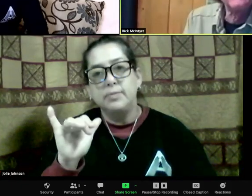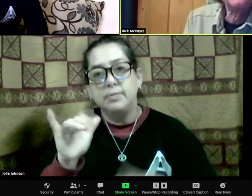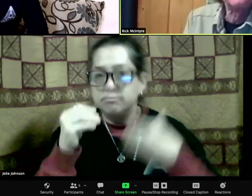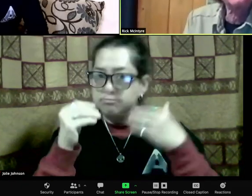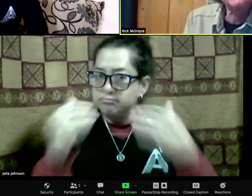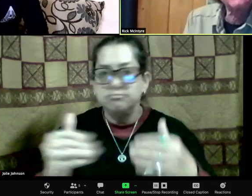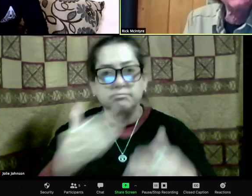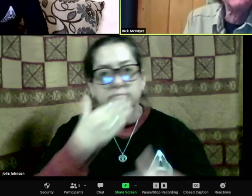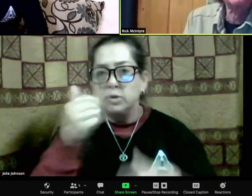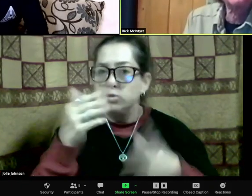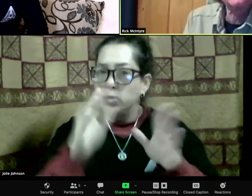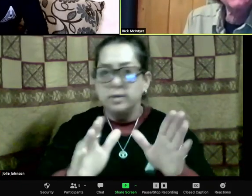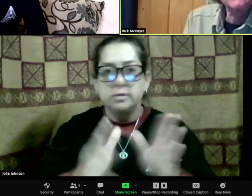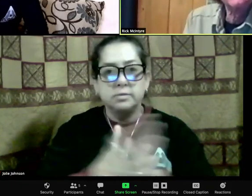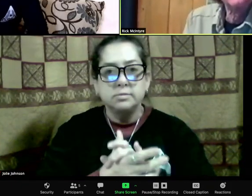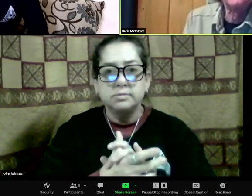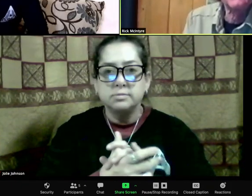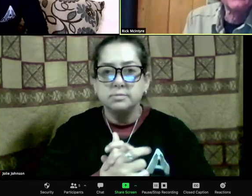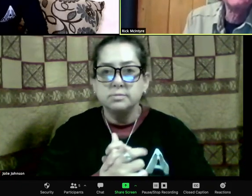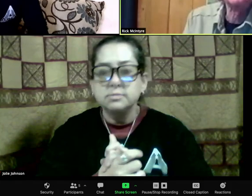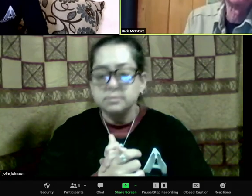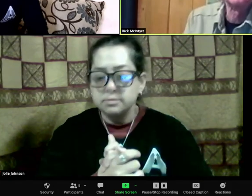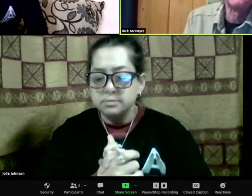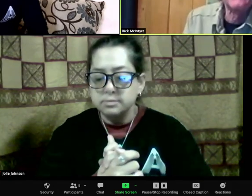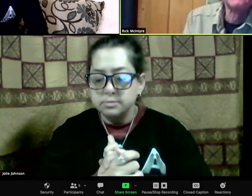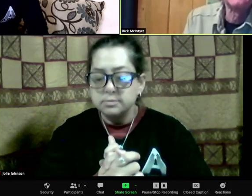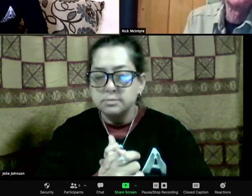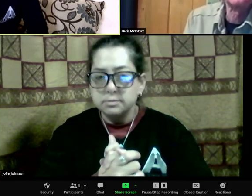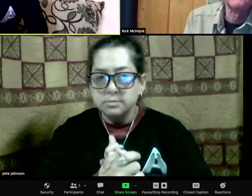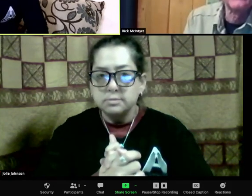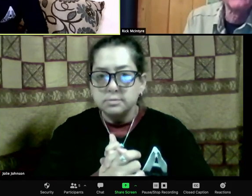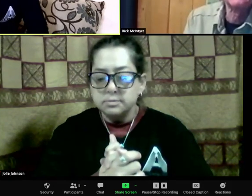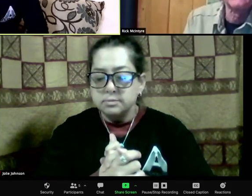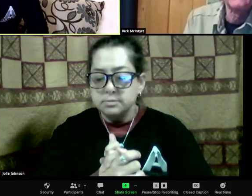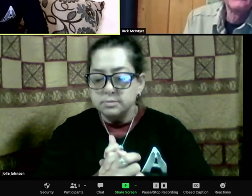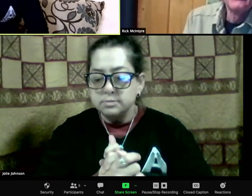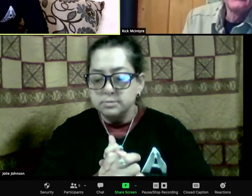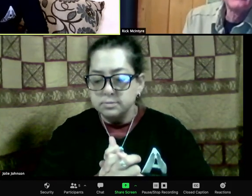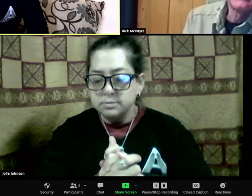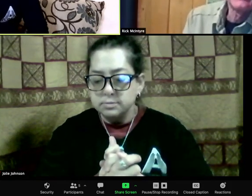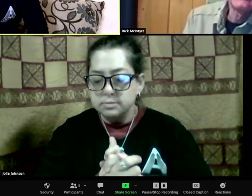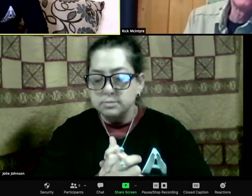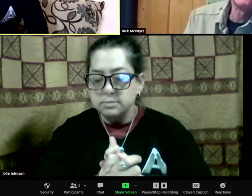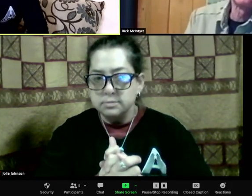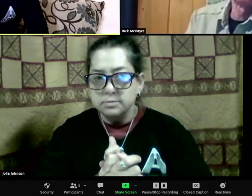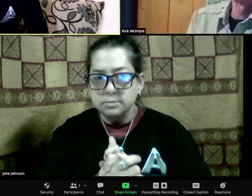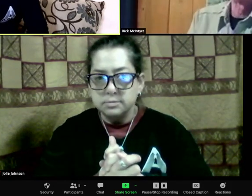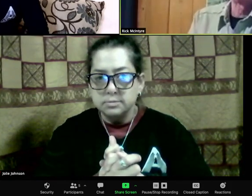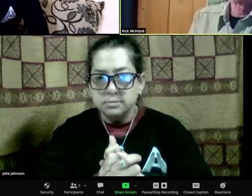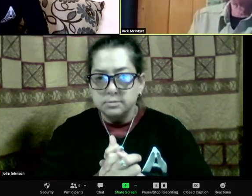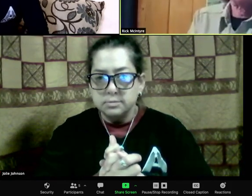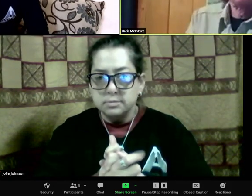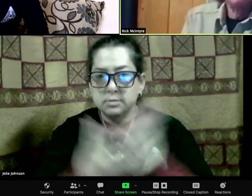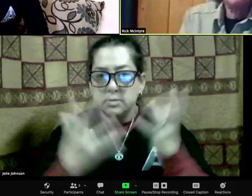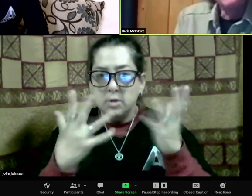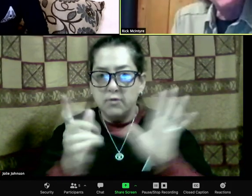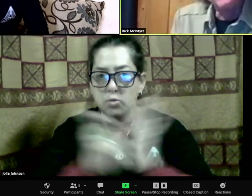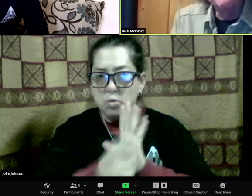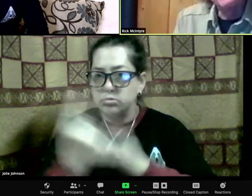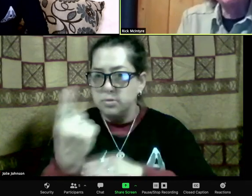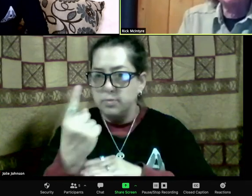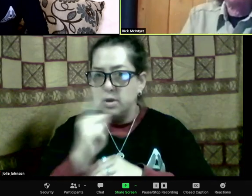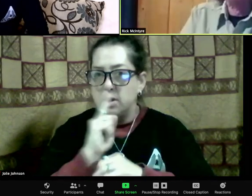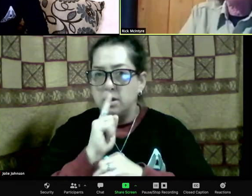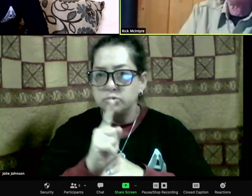and started to recall the horror stories of what some of them went through. She took that research, she wrote a